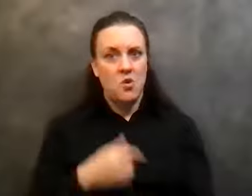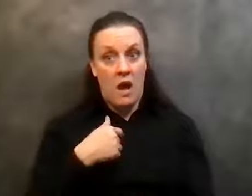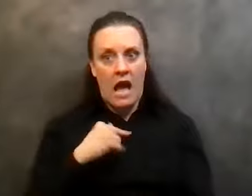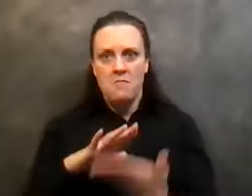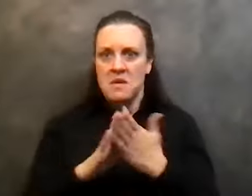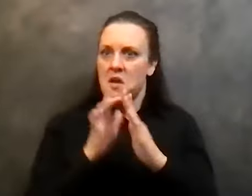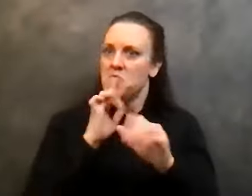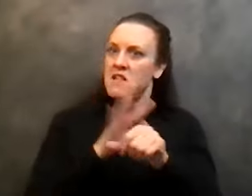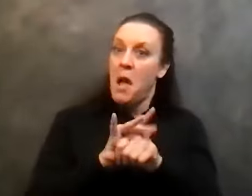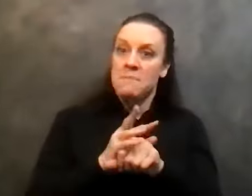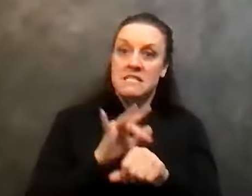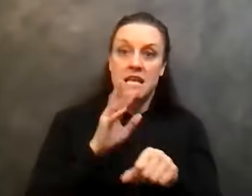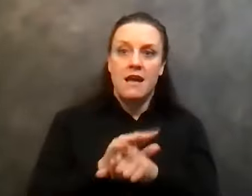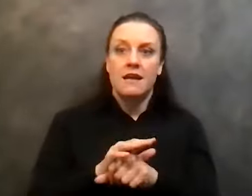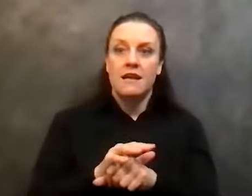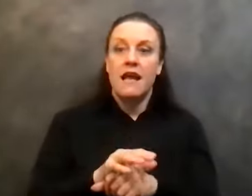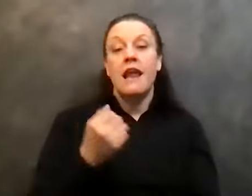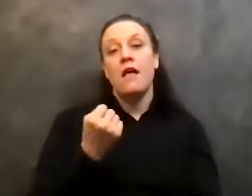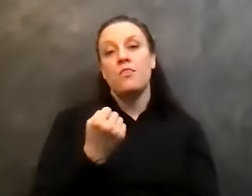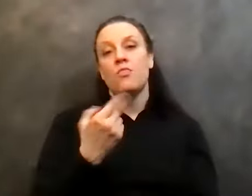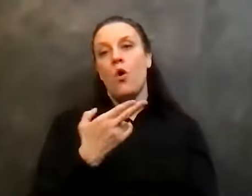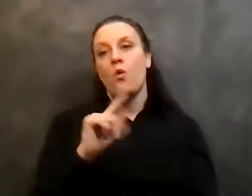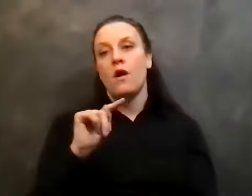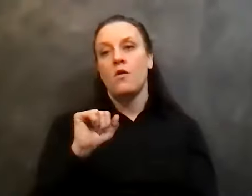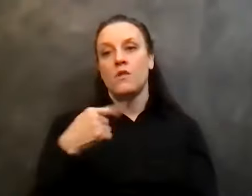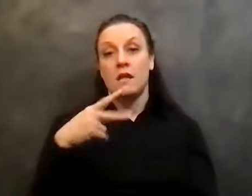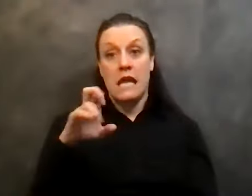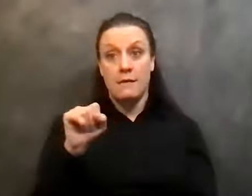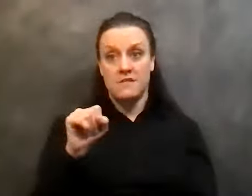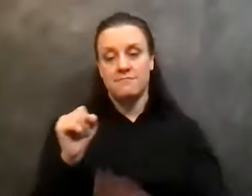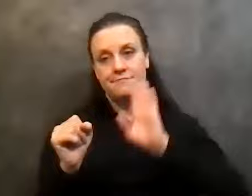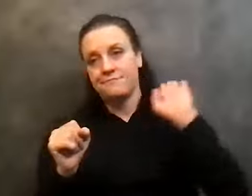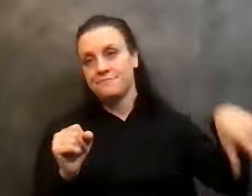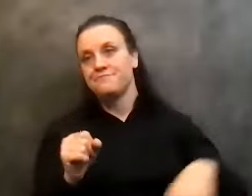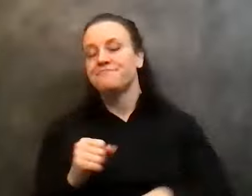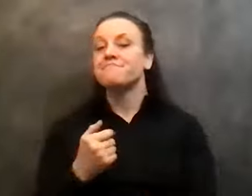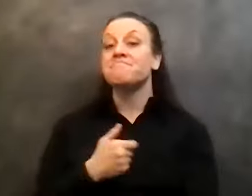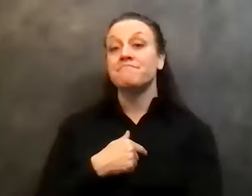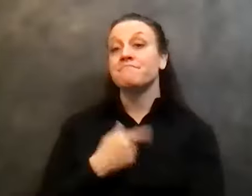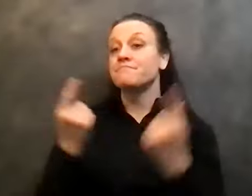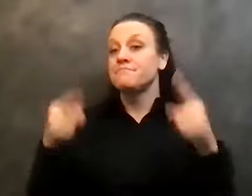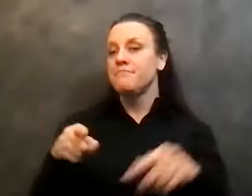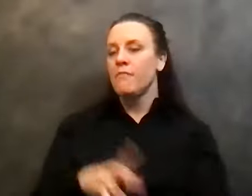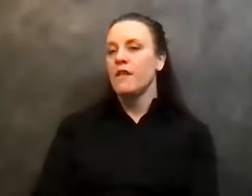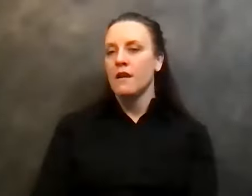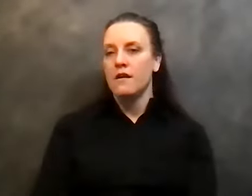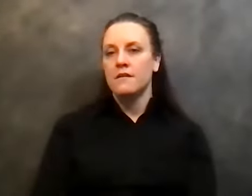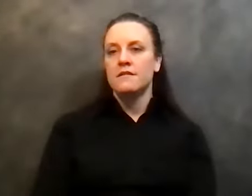and I throw the tapes off to the side. Now, what happens is you can call it a second bottom.